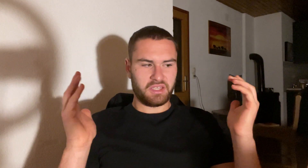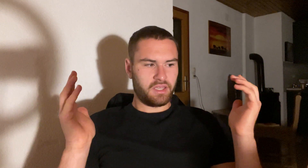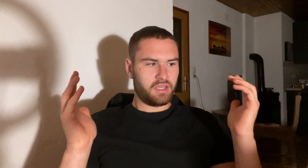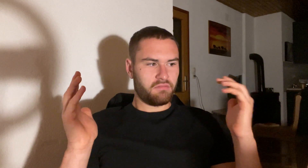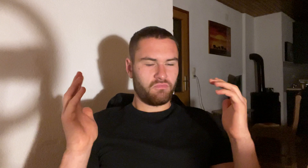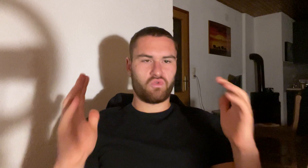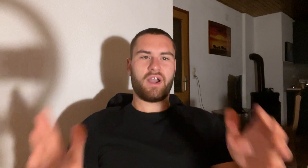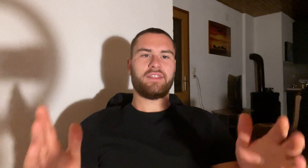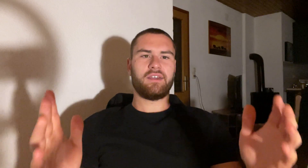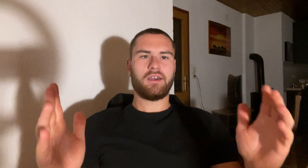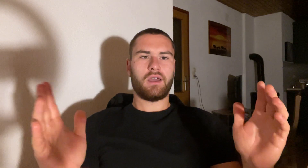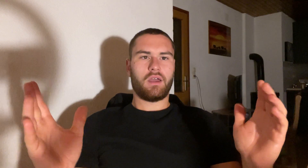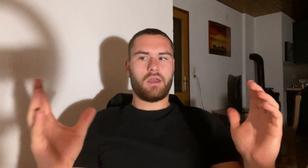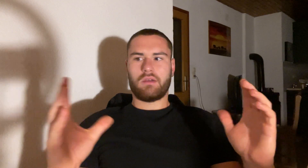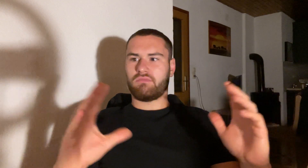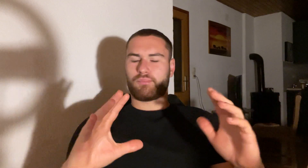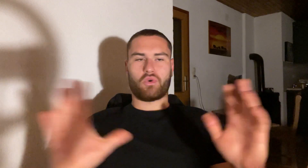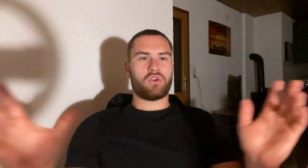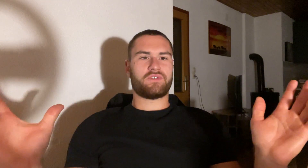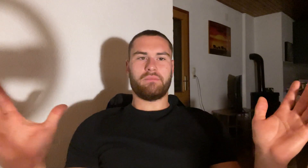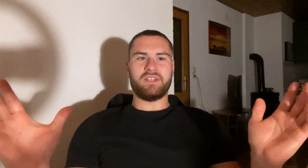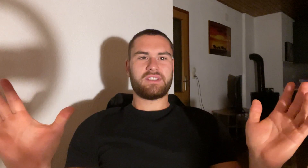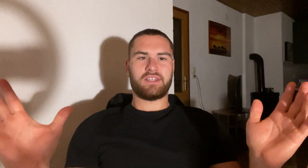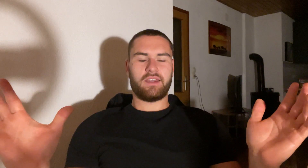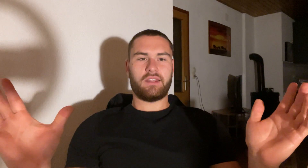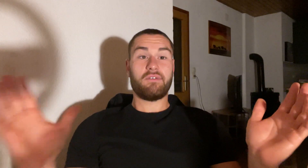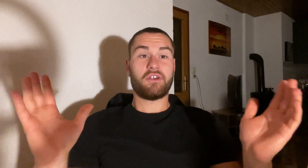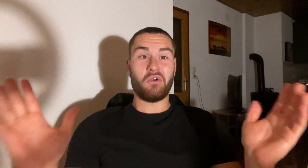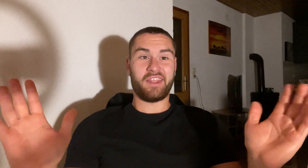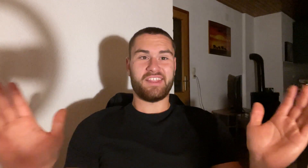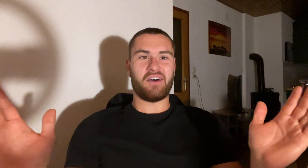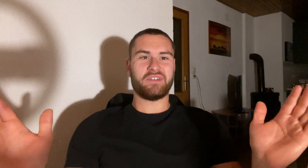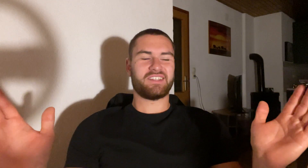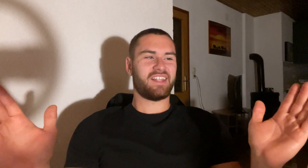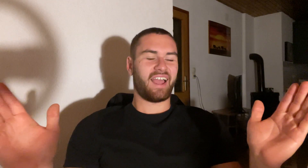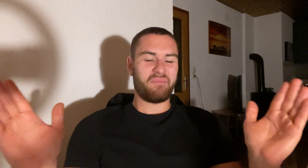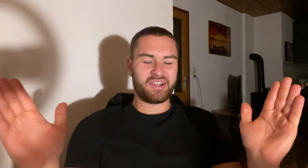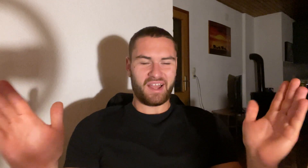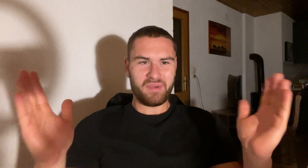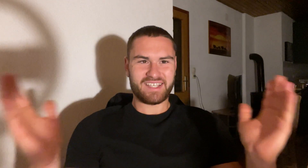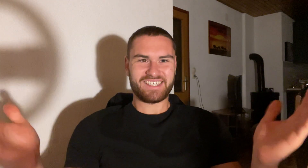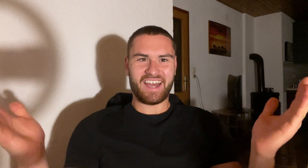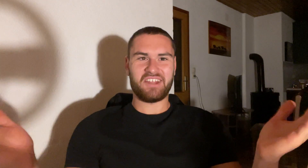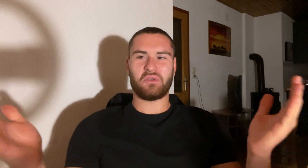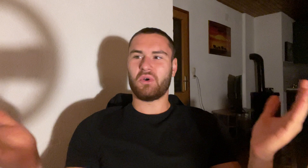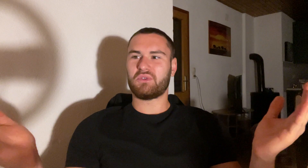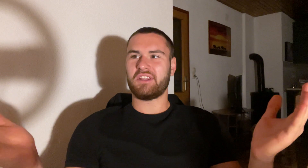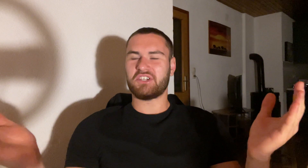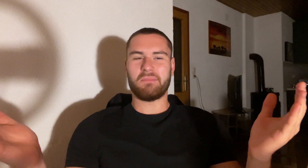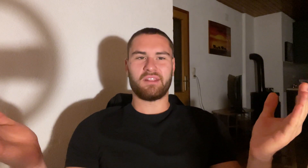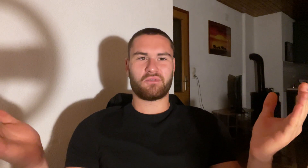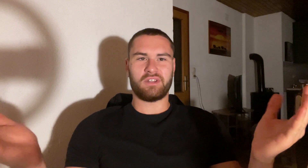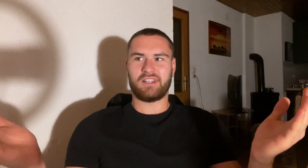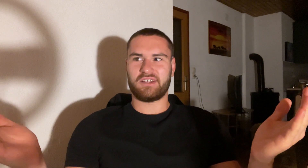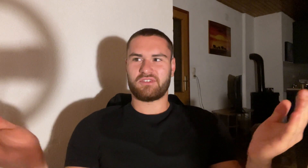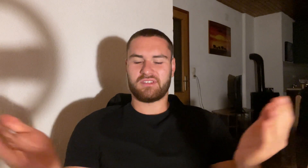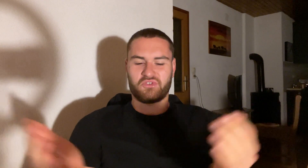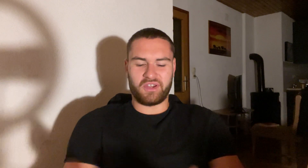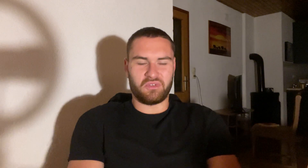grinding, the progress will be insane. Even right now, it's like I'm excited to go to the gym and really like try to